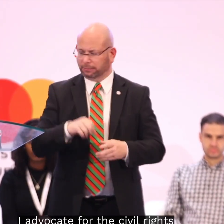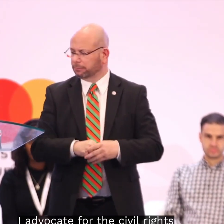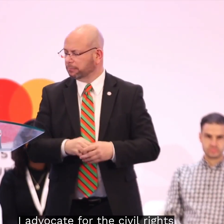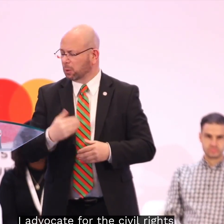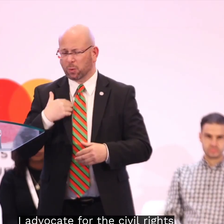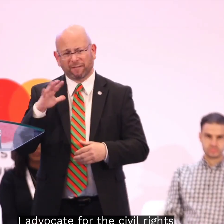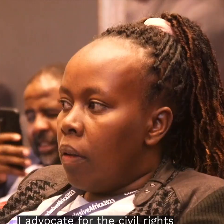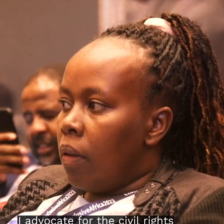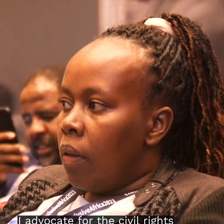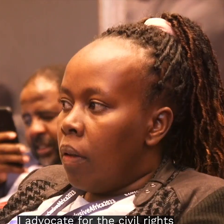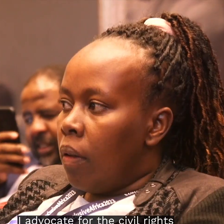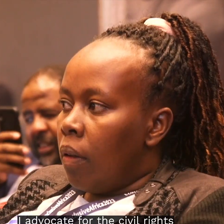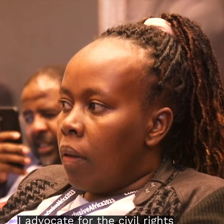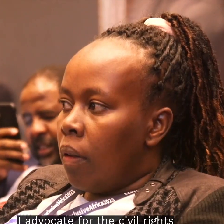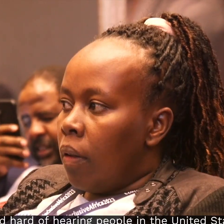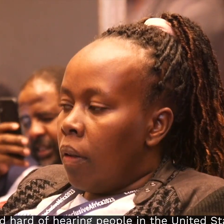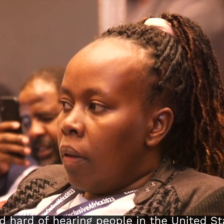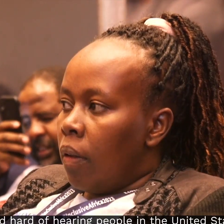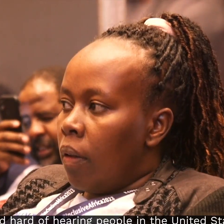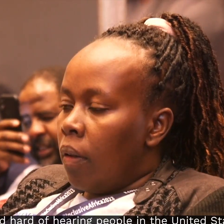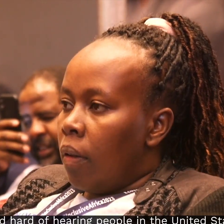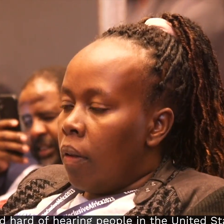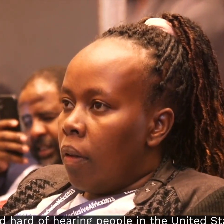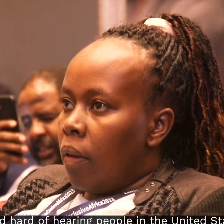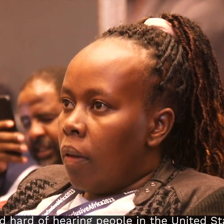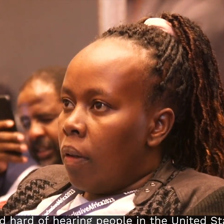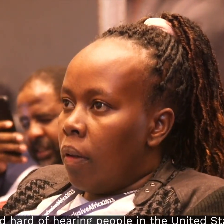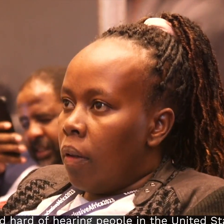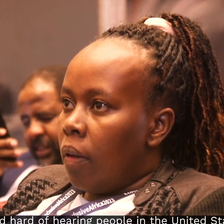So I advocate for the civil rights of deaf and hard of hearing people in the United States.